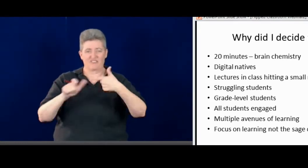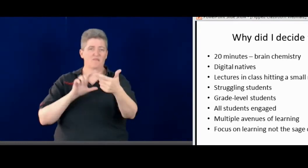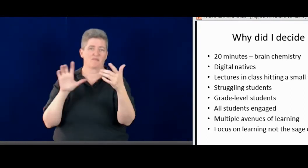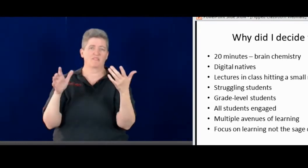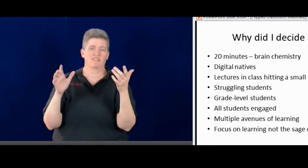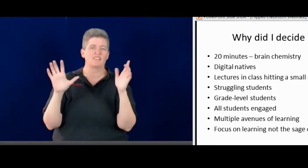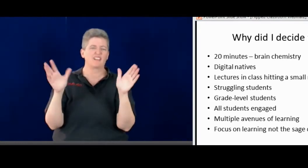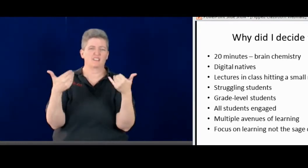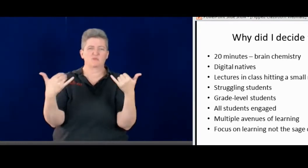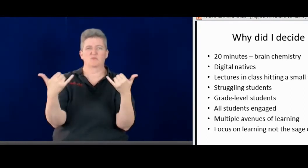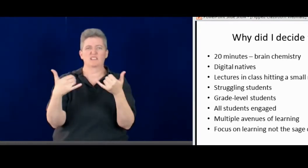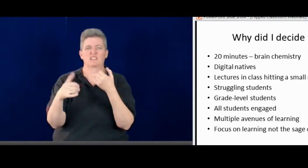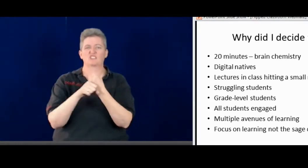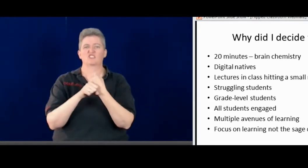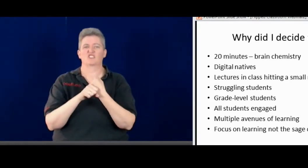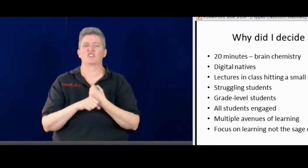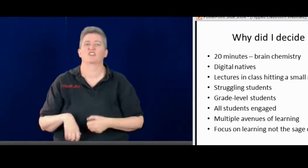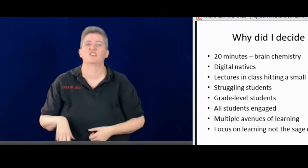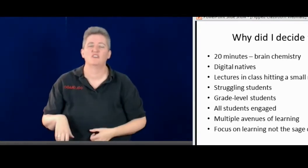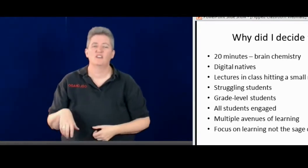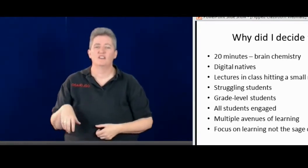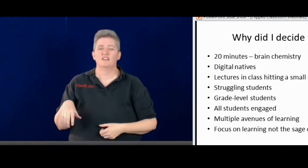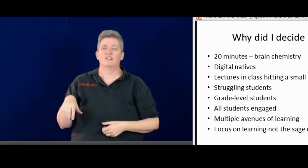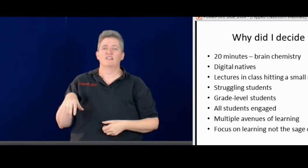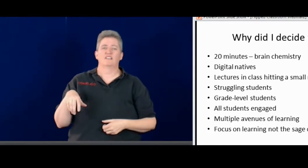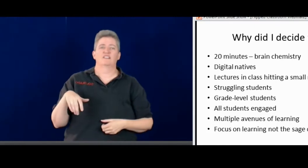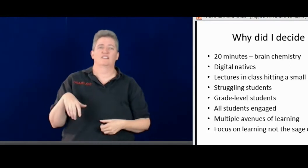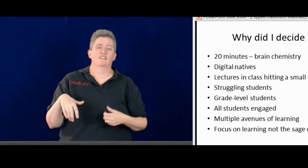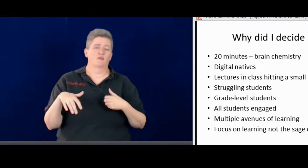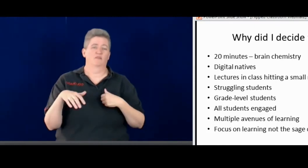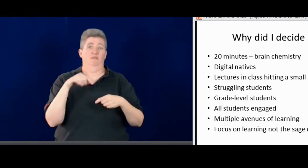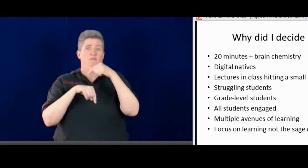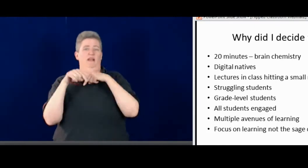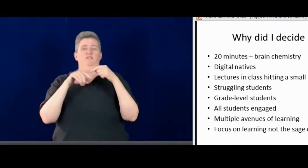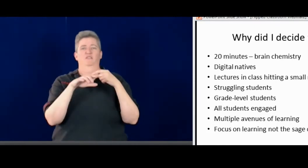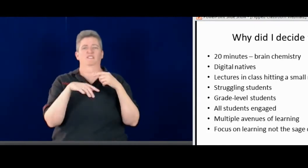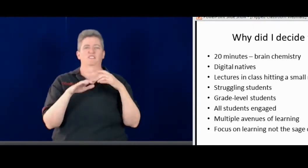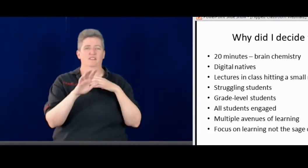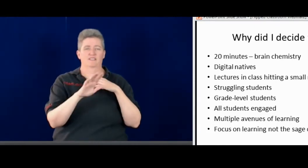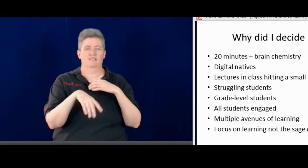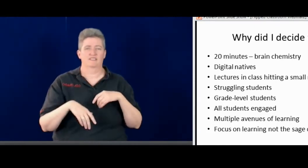So I'm going to talk about how now, how we start with the flipped classroom.